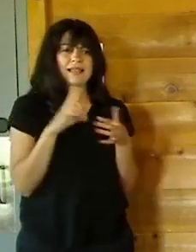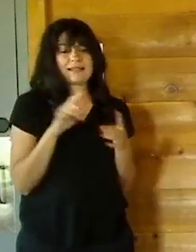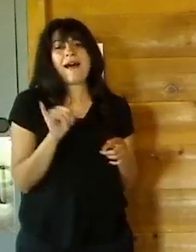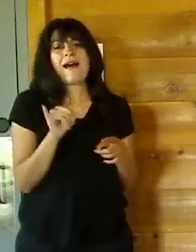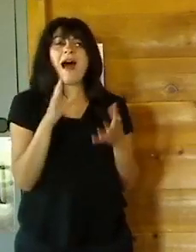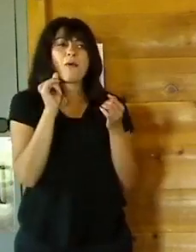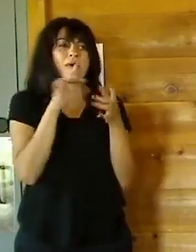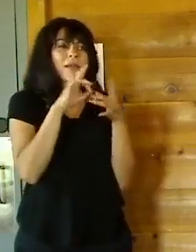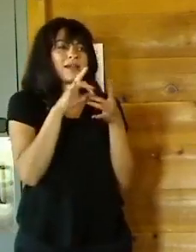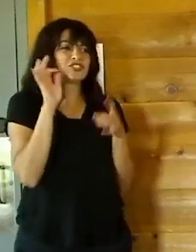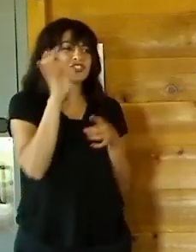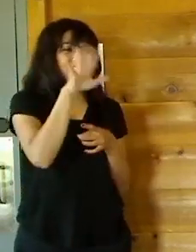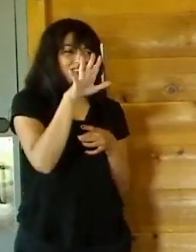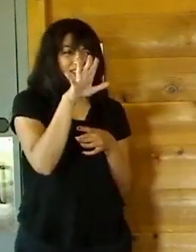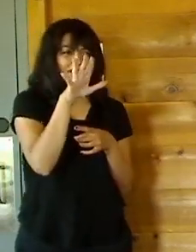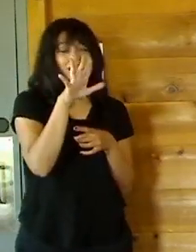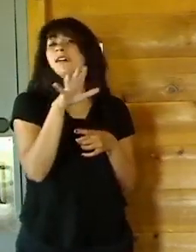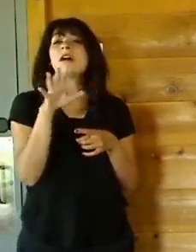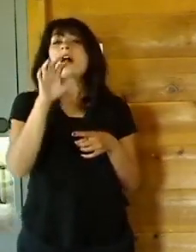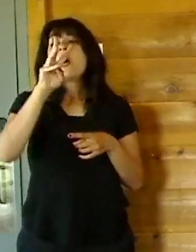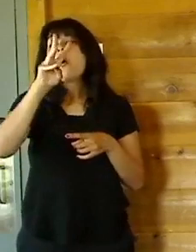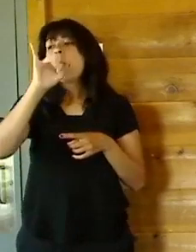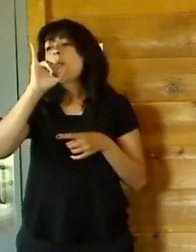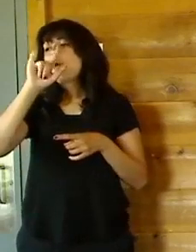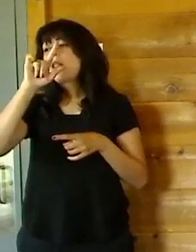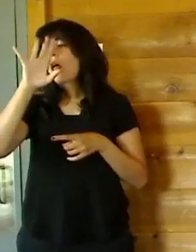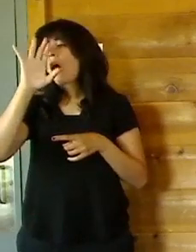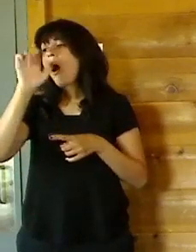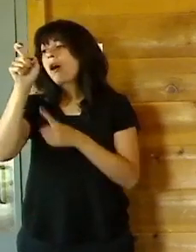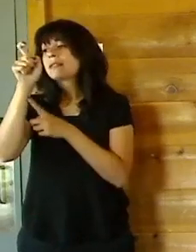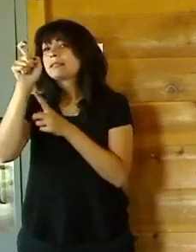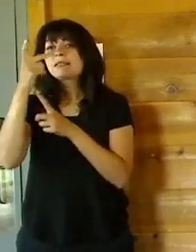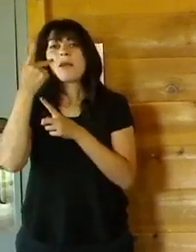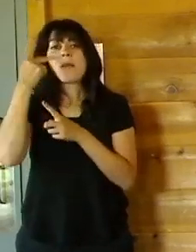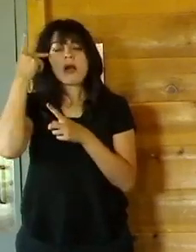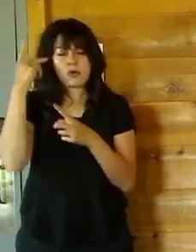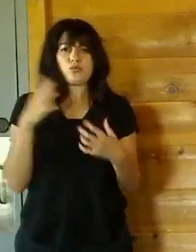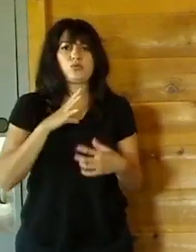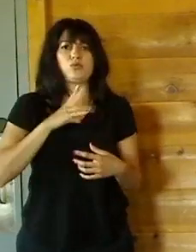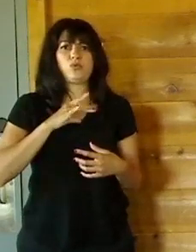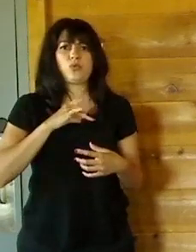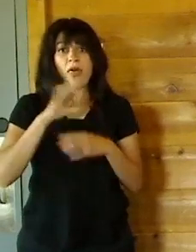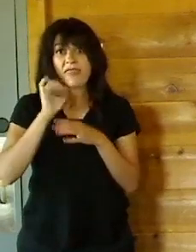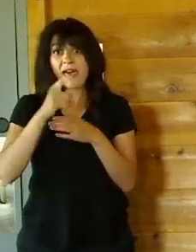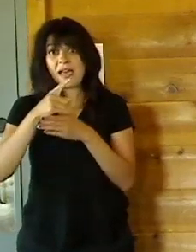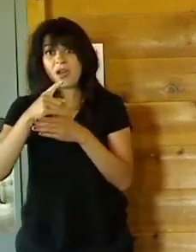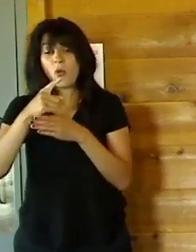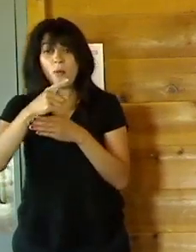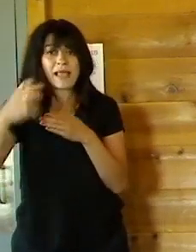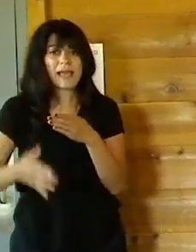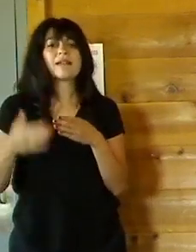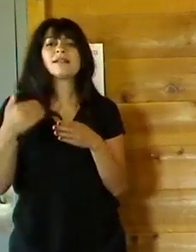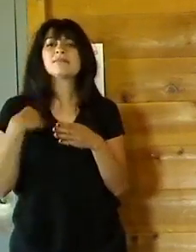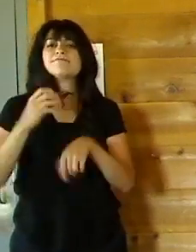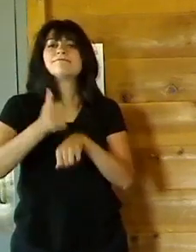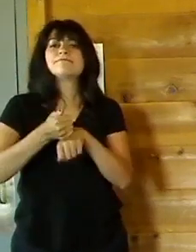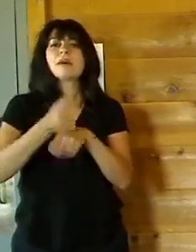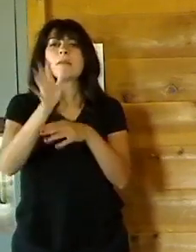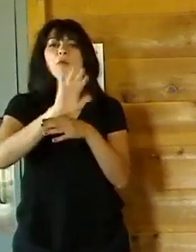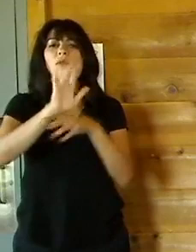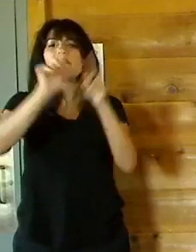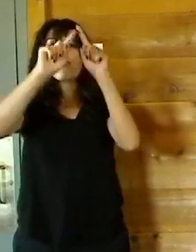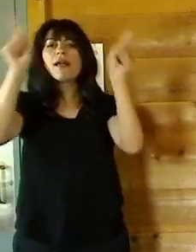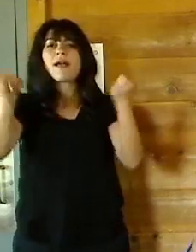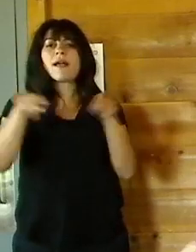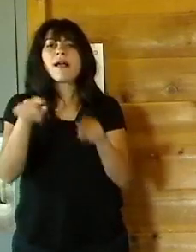wanted to mention today, is at Wilcox. And we have some wonderful things happening on that weekend. The music